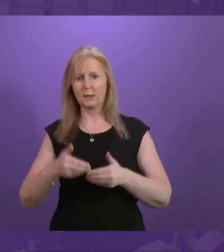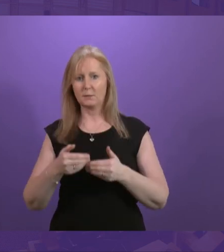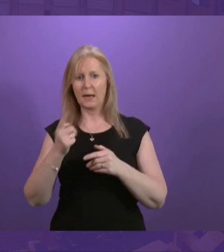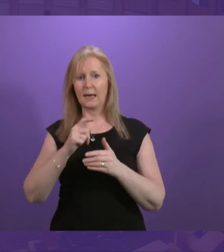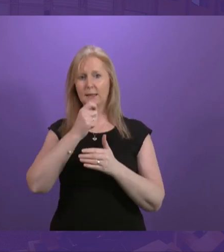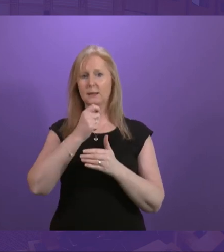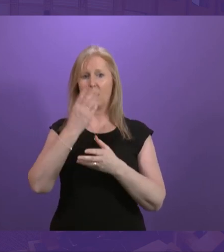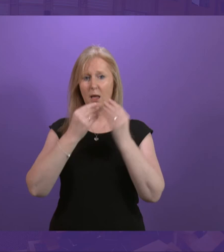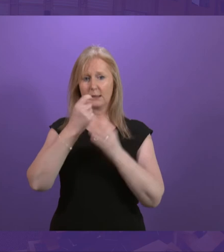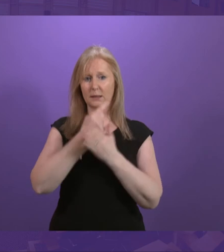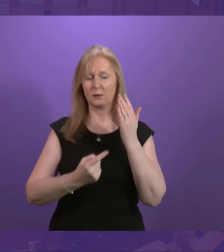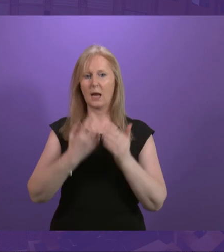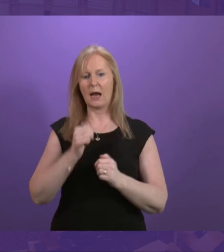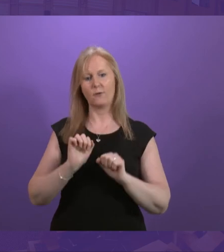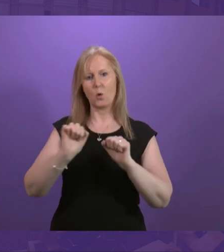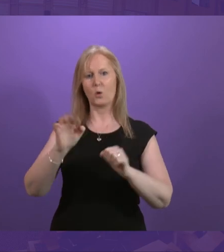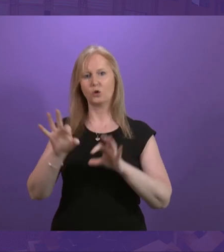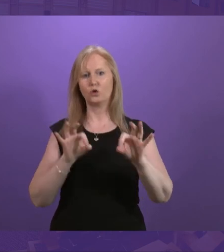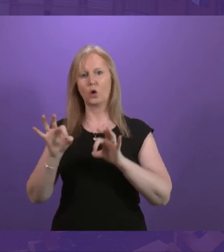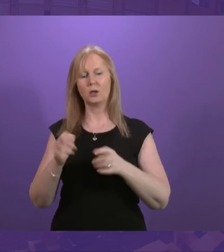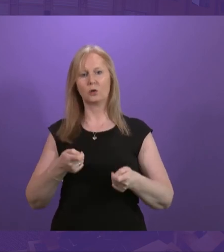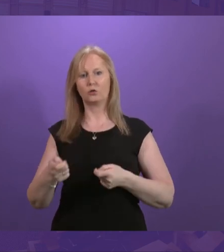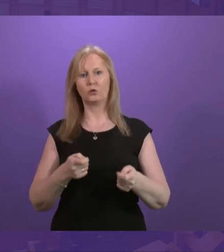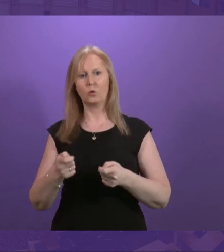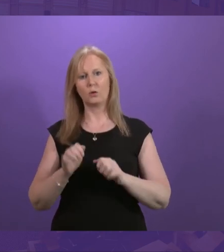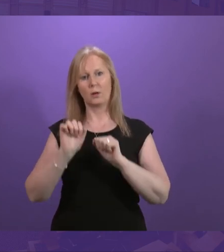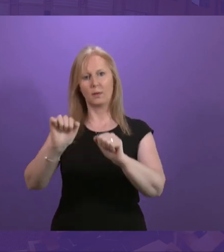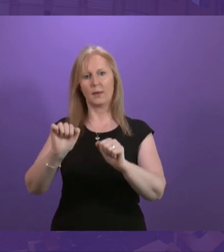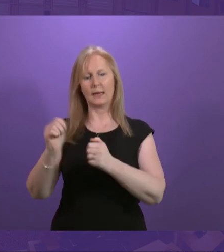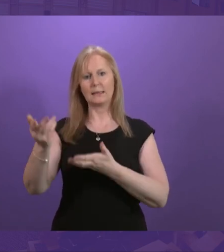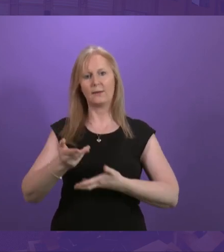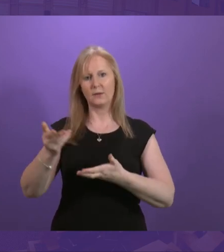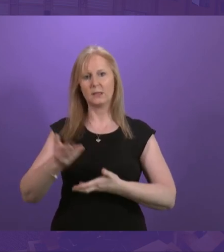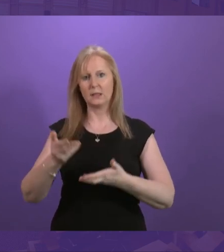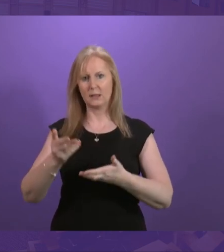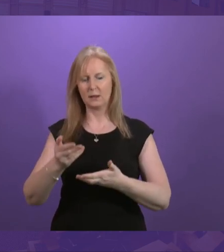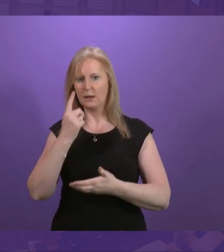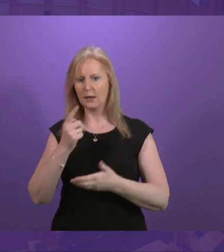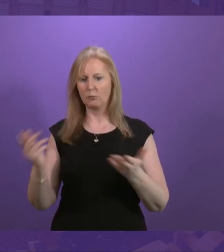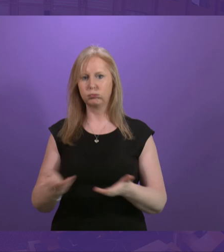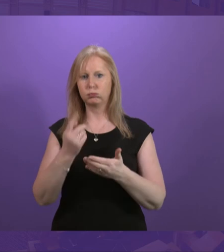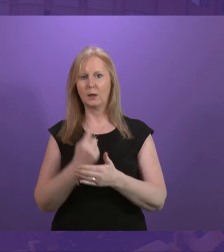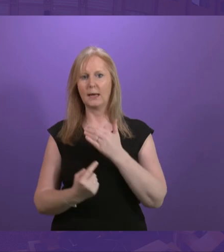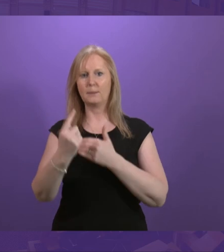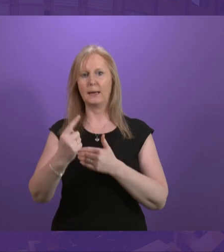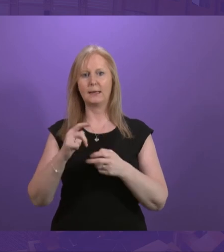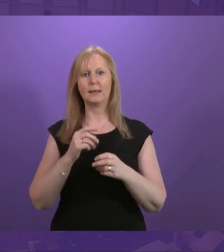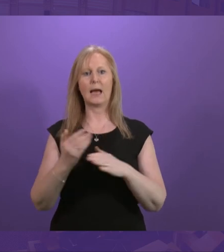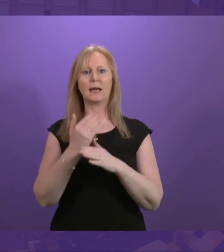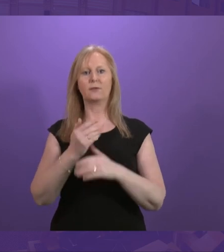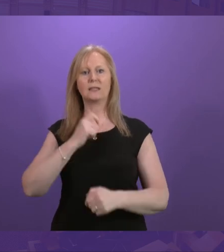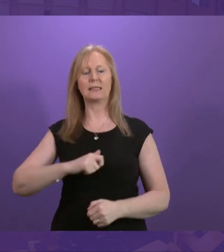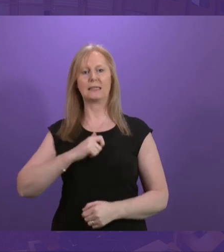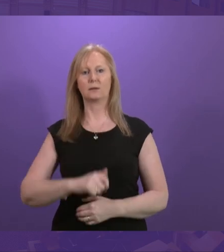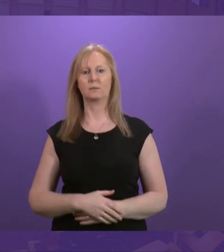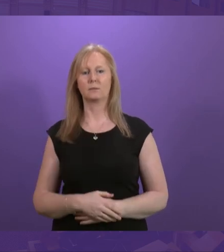have choice and control over the services they receive and are supported to be independent and active citizens in December